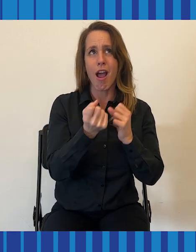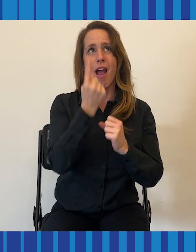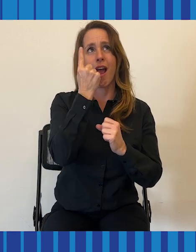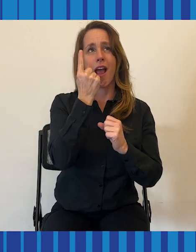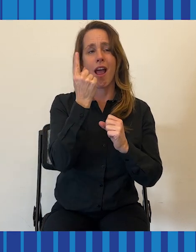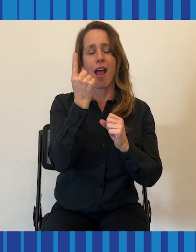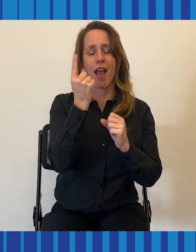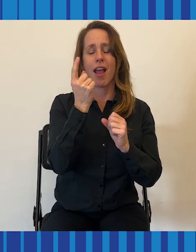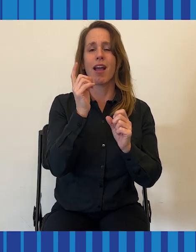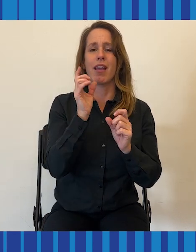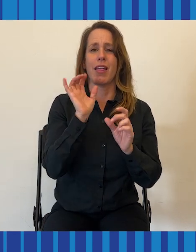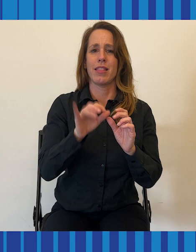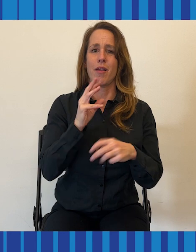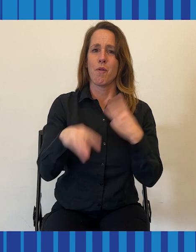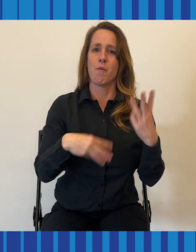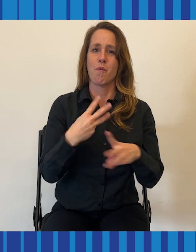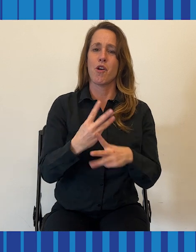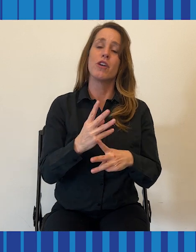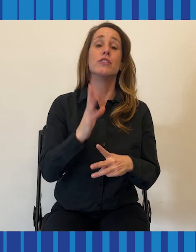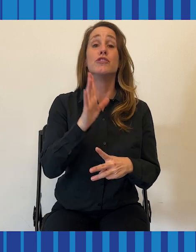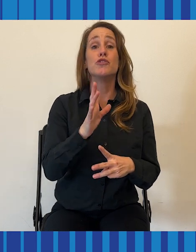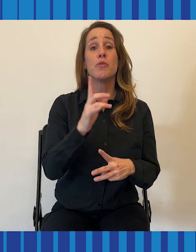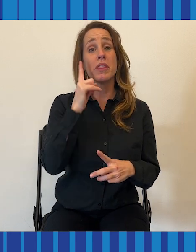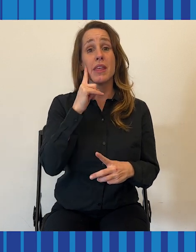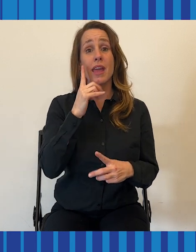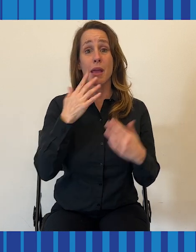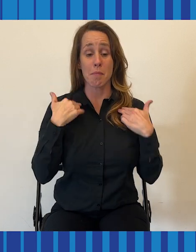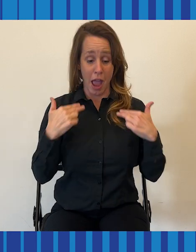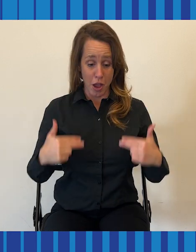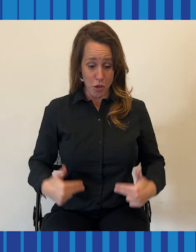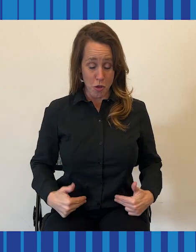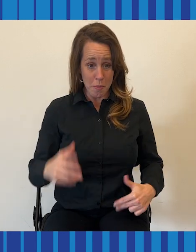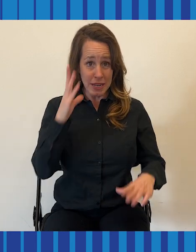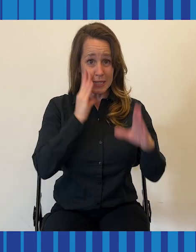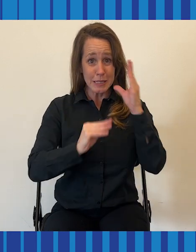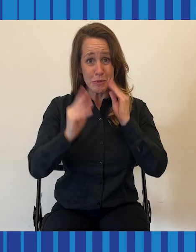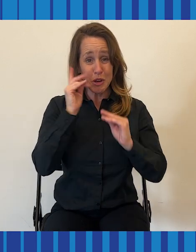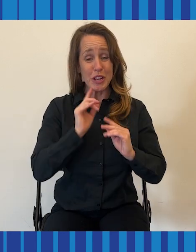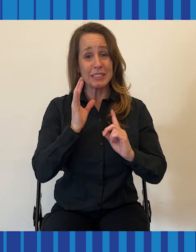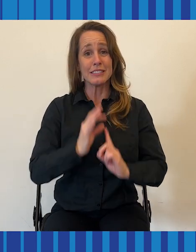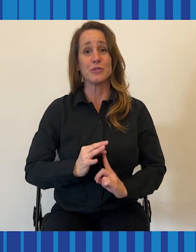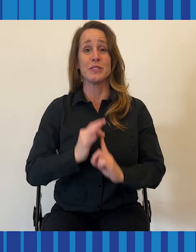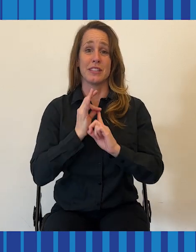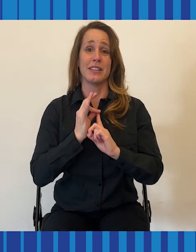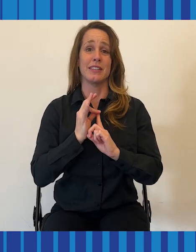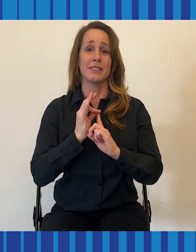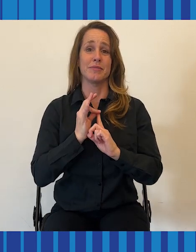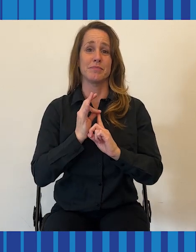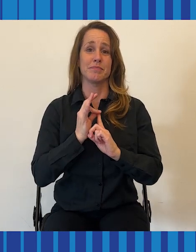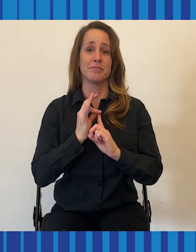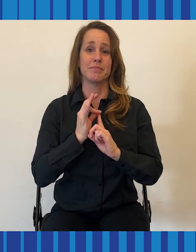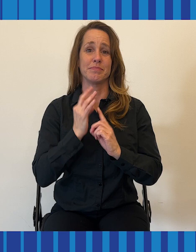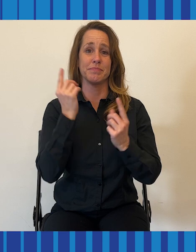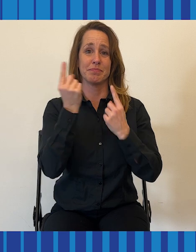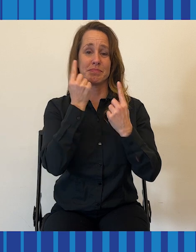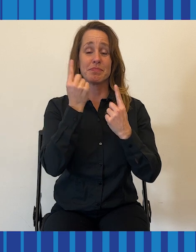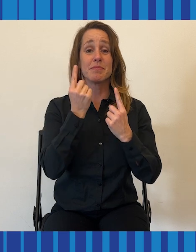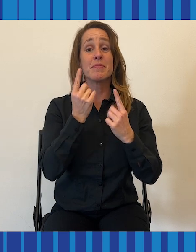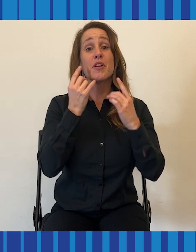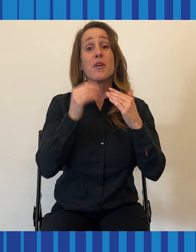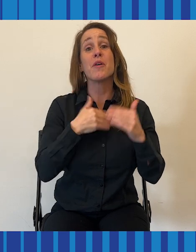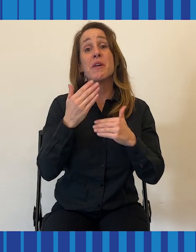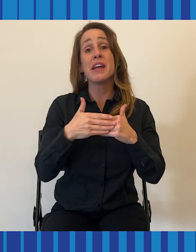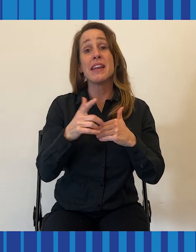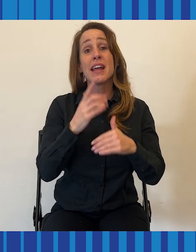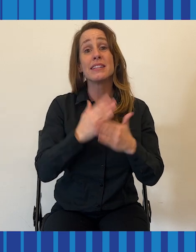because it is unique. So next time someone with hearing loss asks you to repeat yourself, respond with compassion and